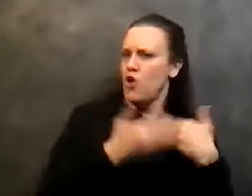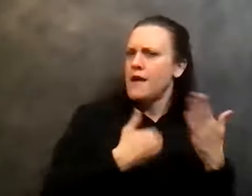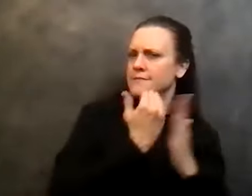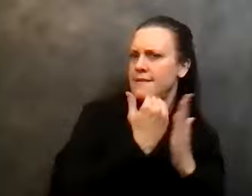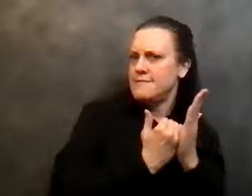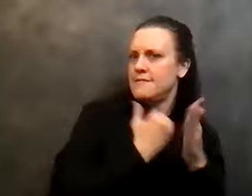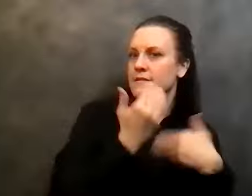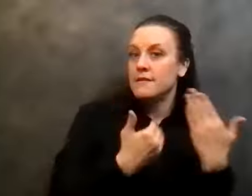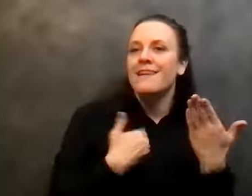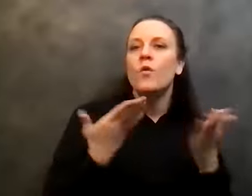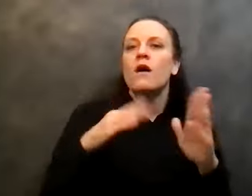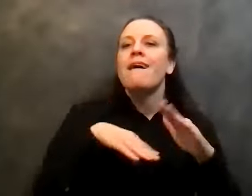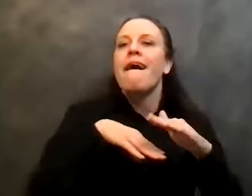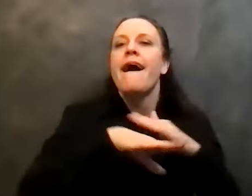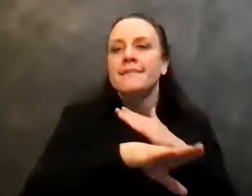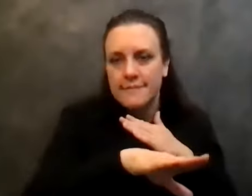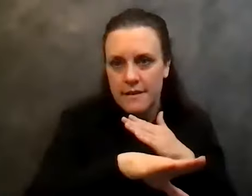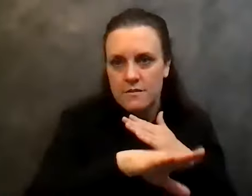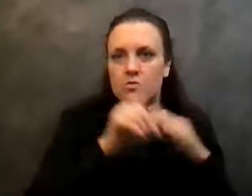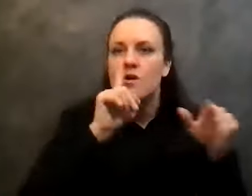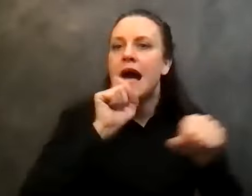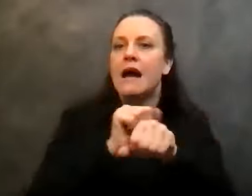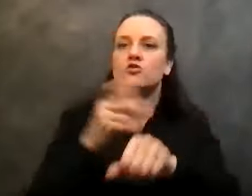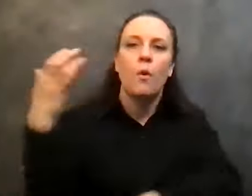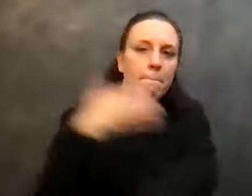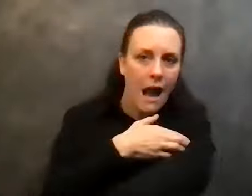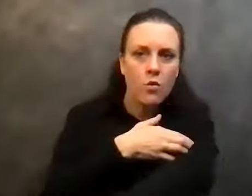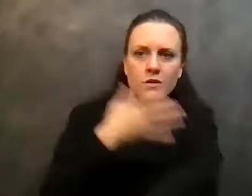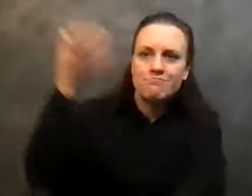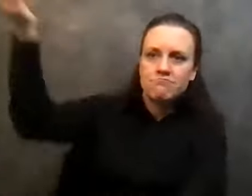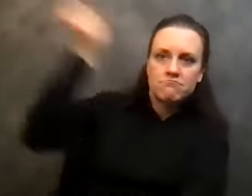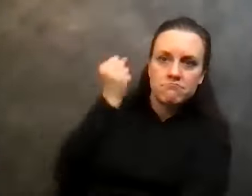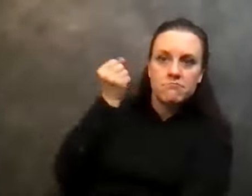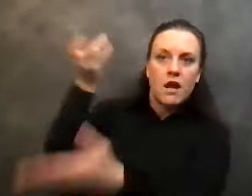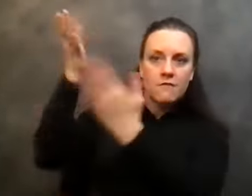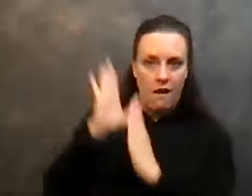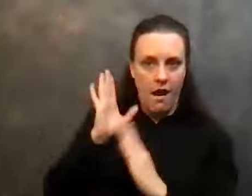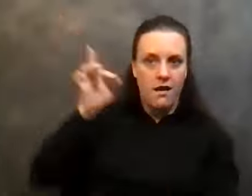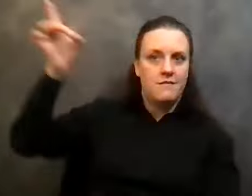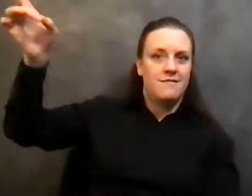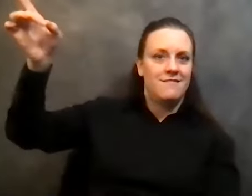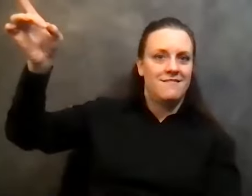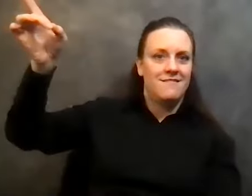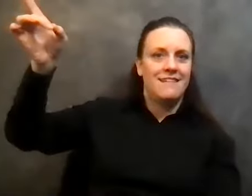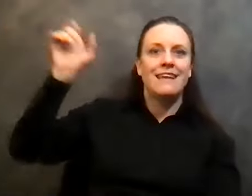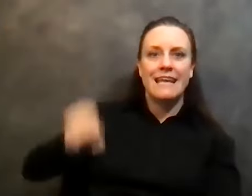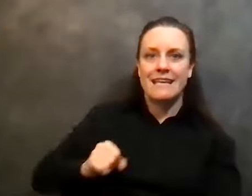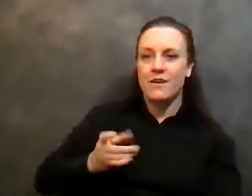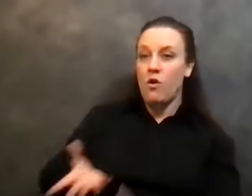access to the actual power of God that can do in us and through us what we cannot